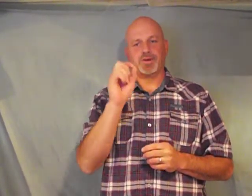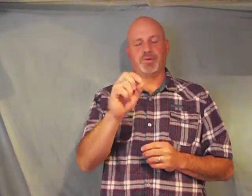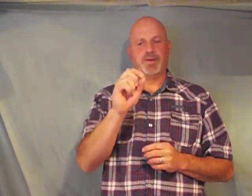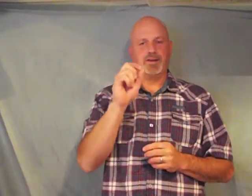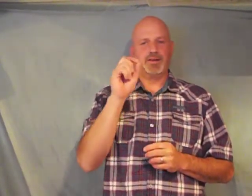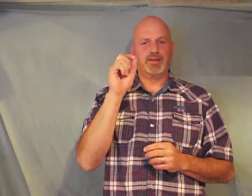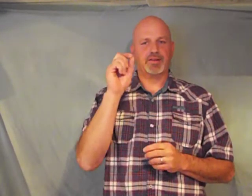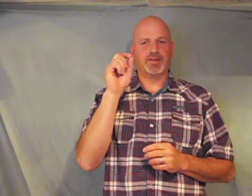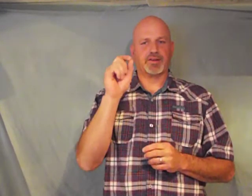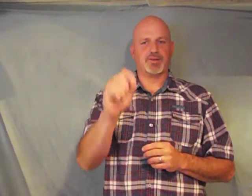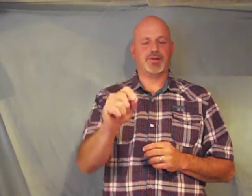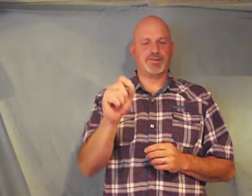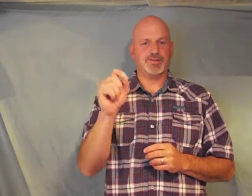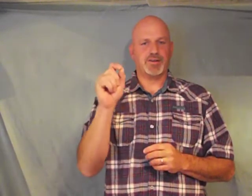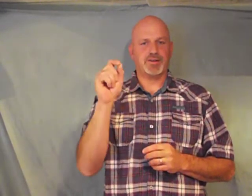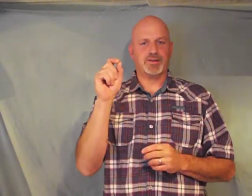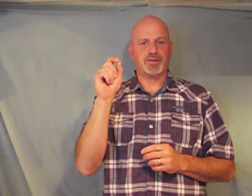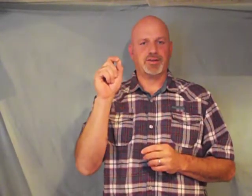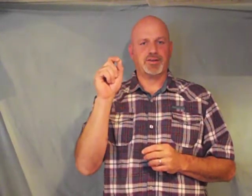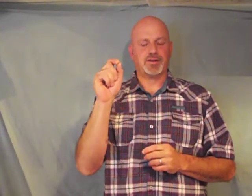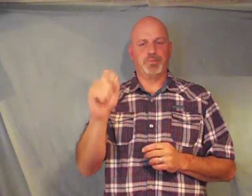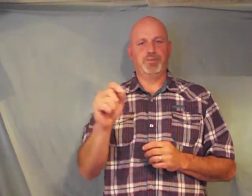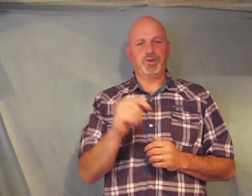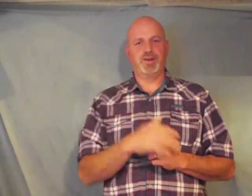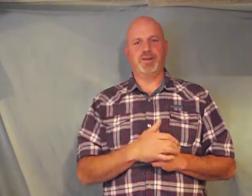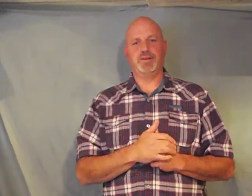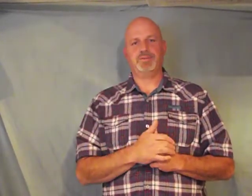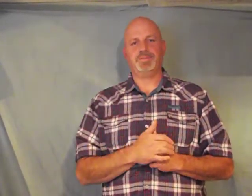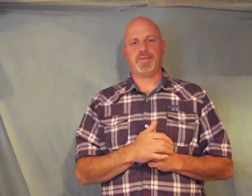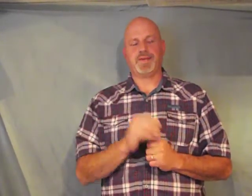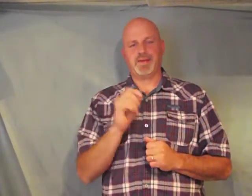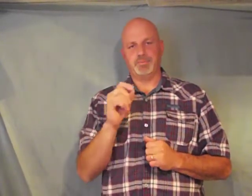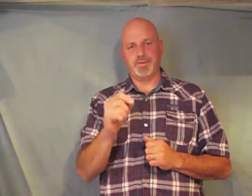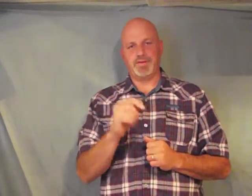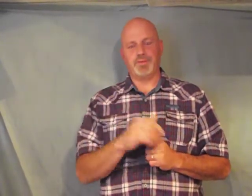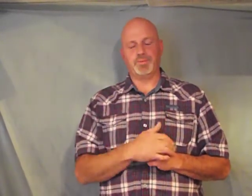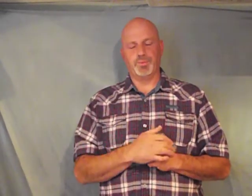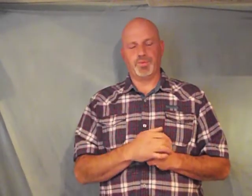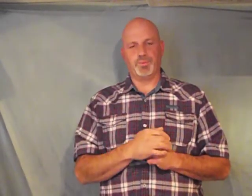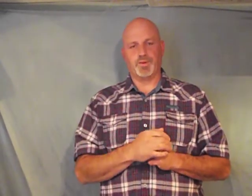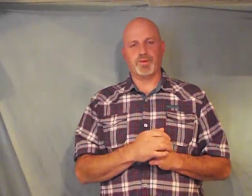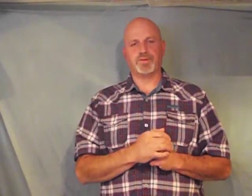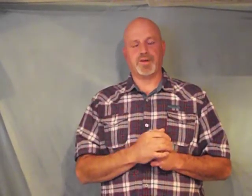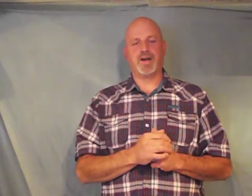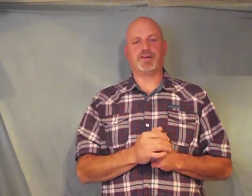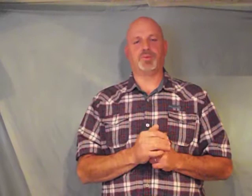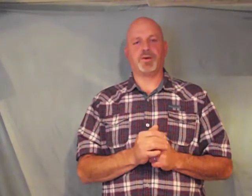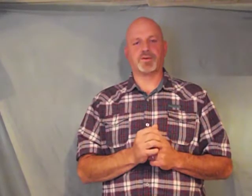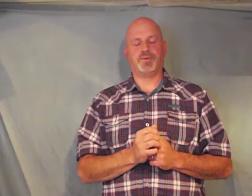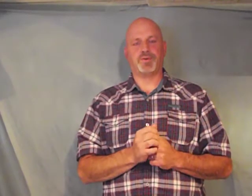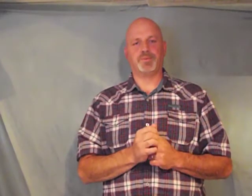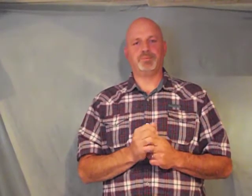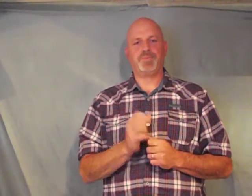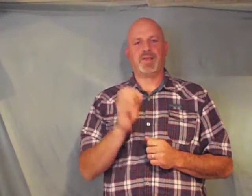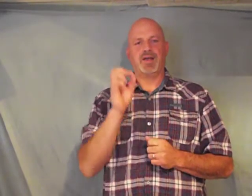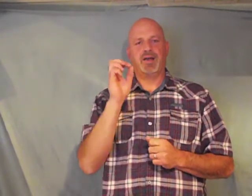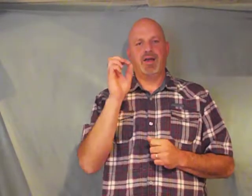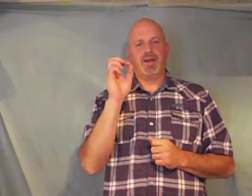that the Christian community can put the the word of God to work for them and